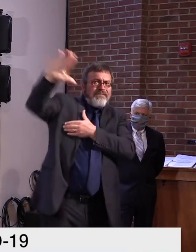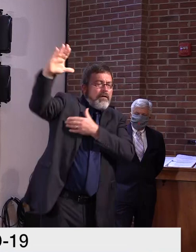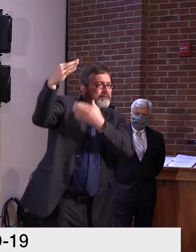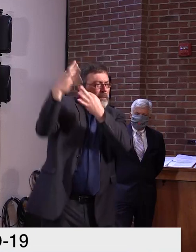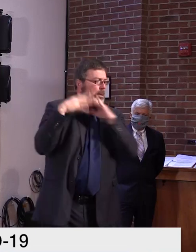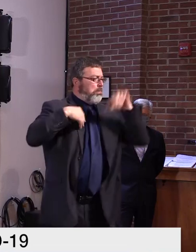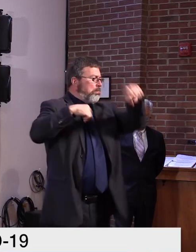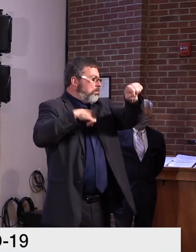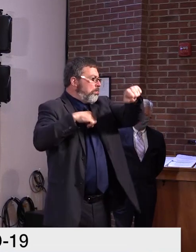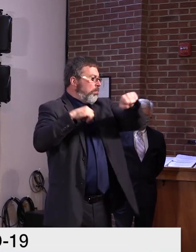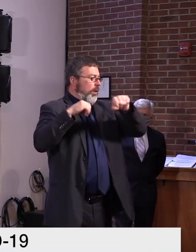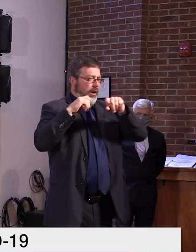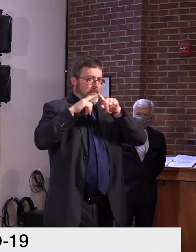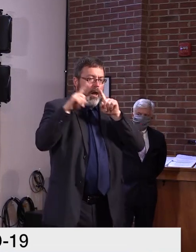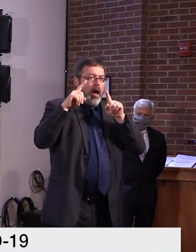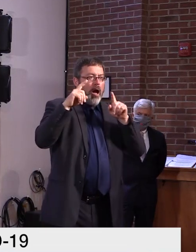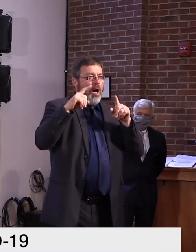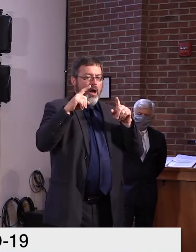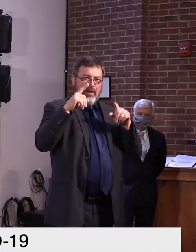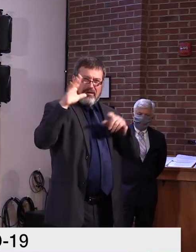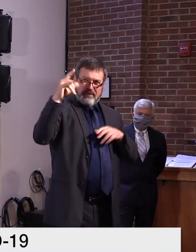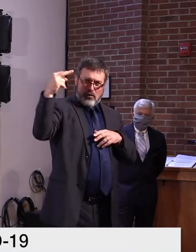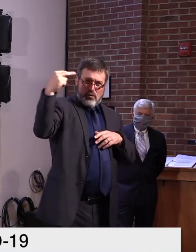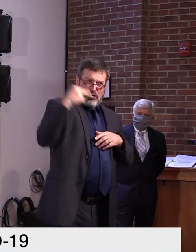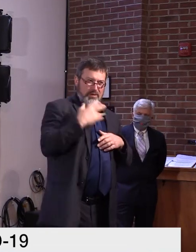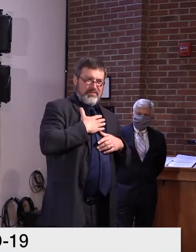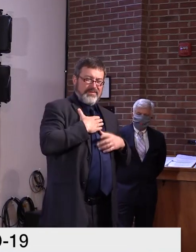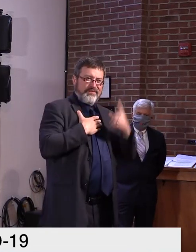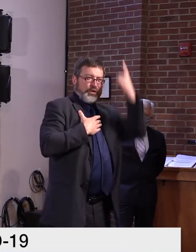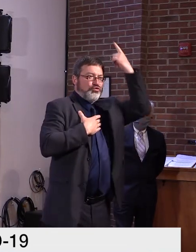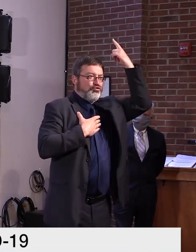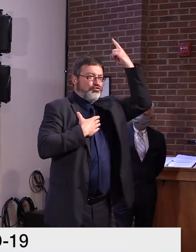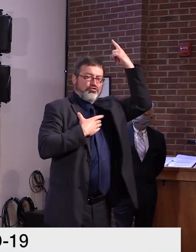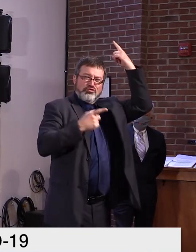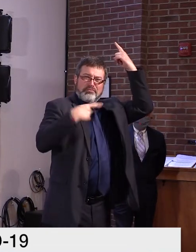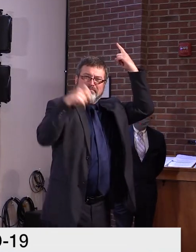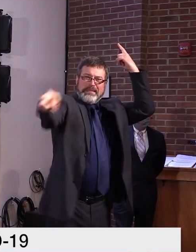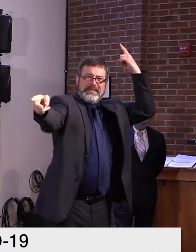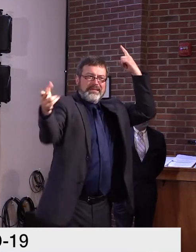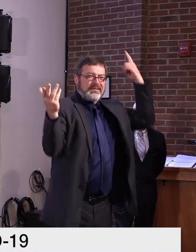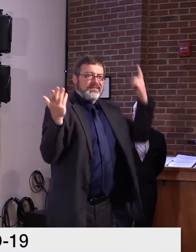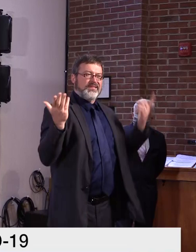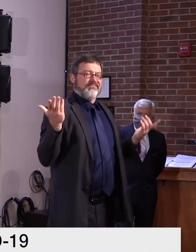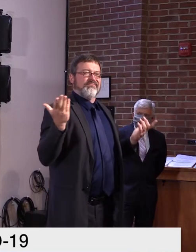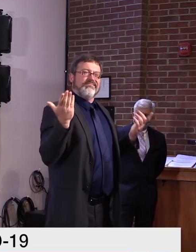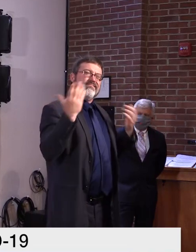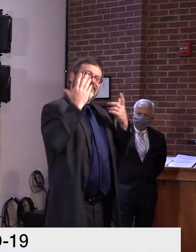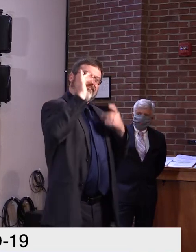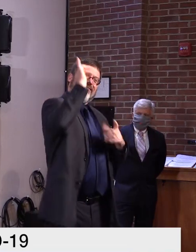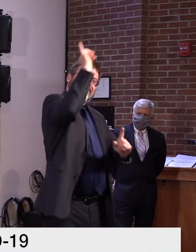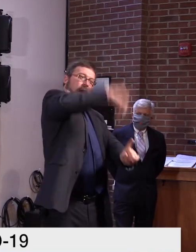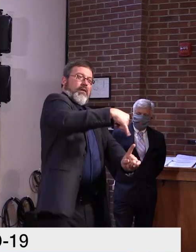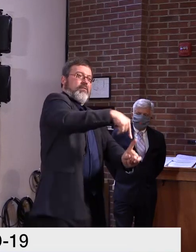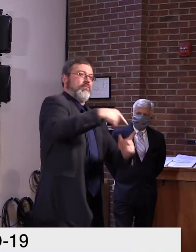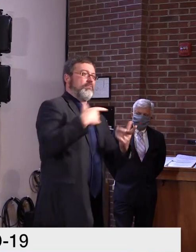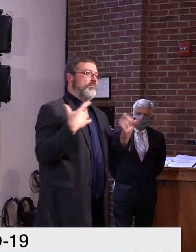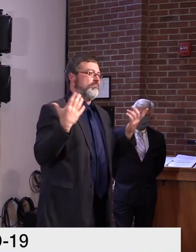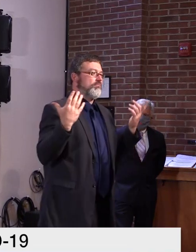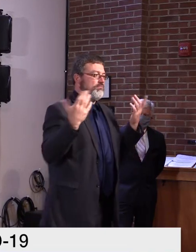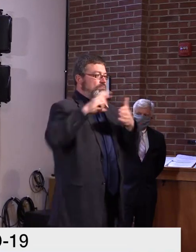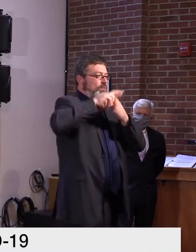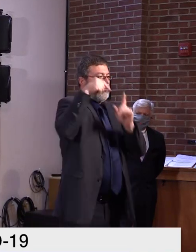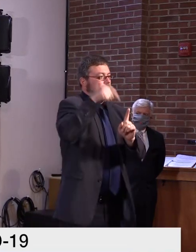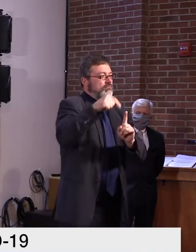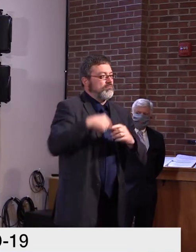do so. Are you worried, Governor, about your race becoming that kind of a situation? Well, I,